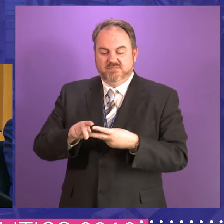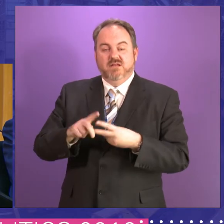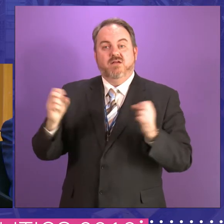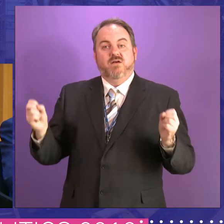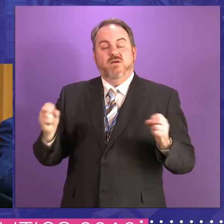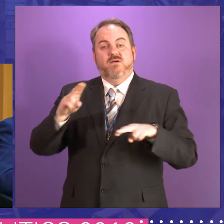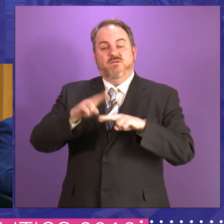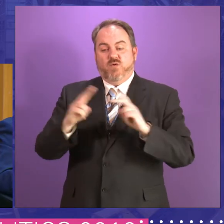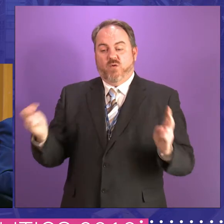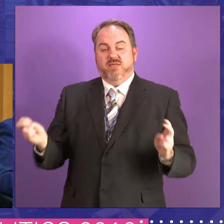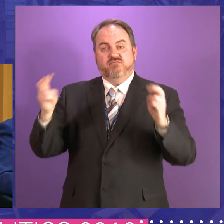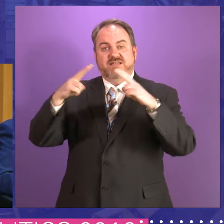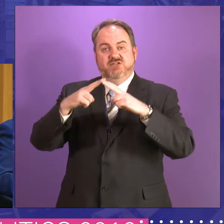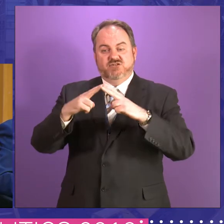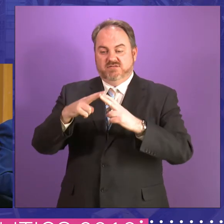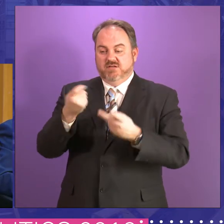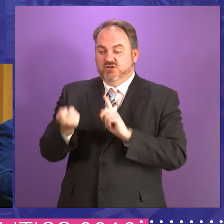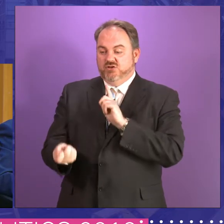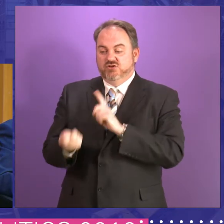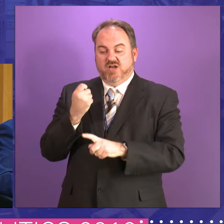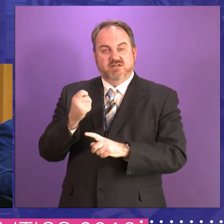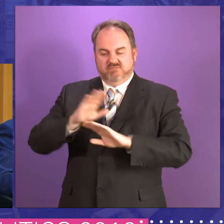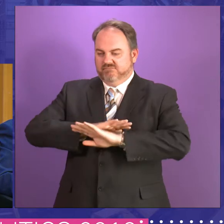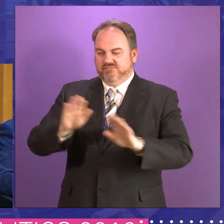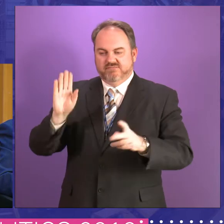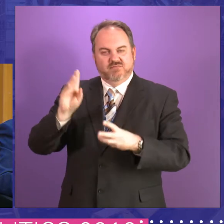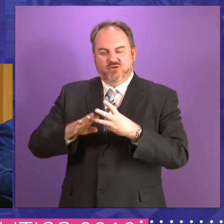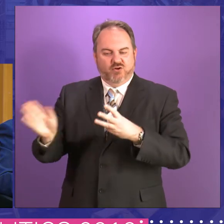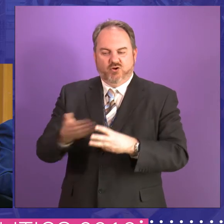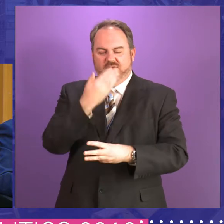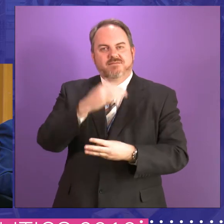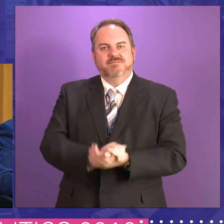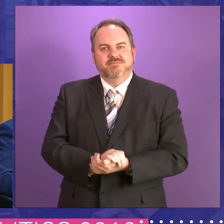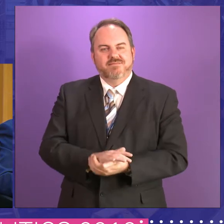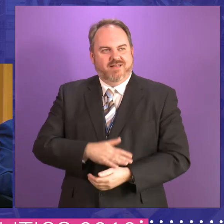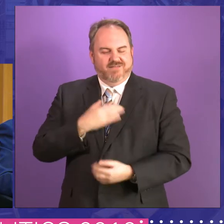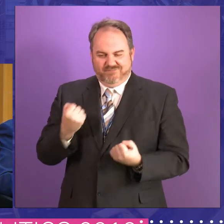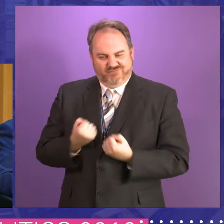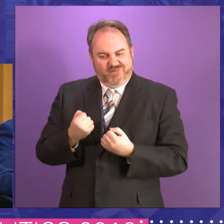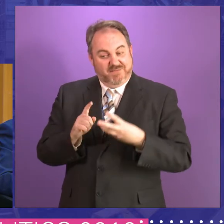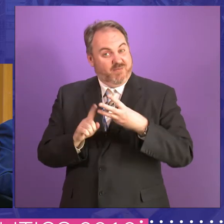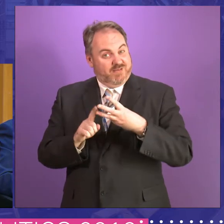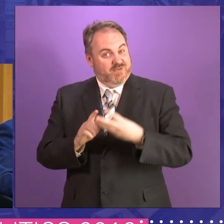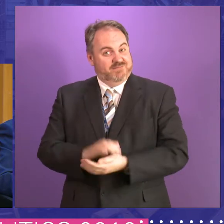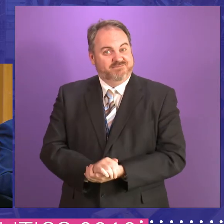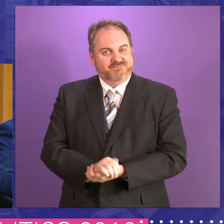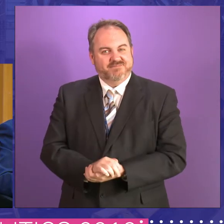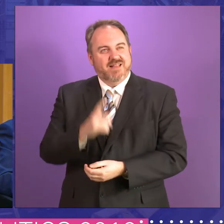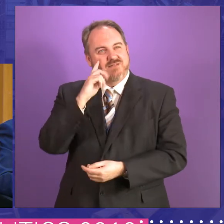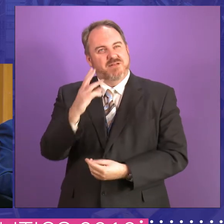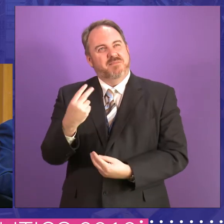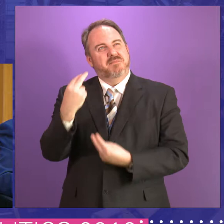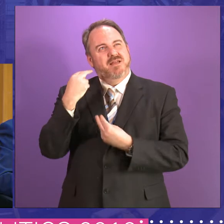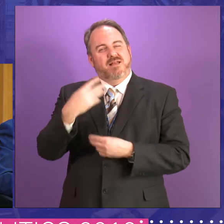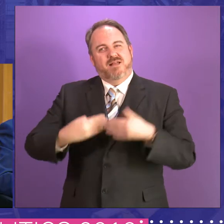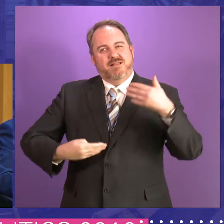4th and the 3rd bridges, which is very, very close to my heart. And if you look at the Scotland that we had in 1999